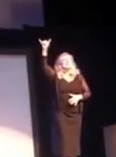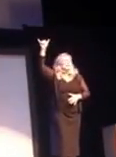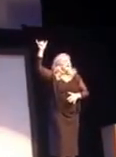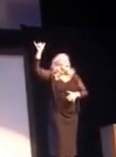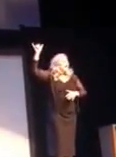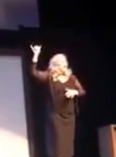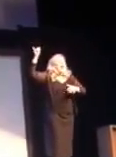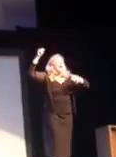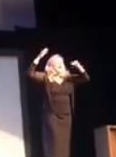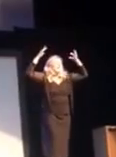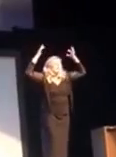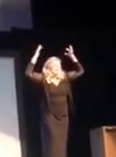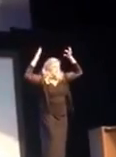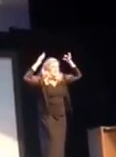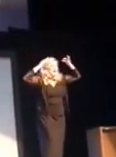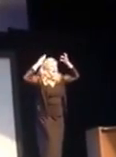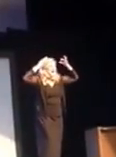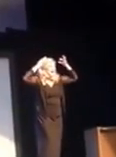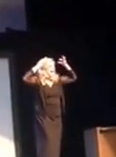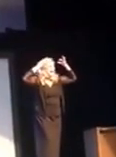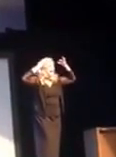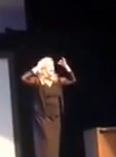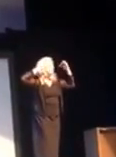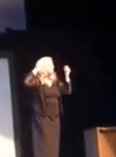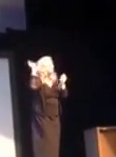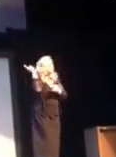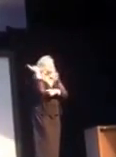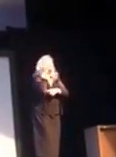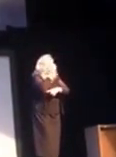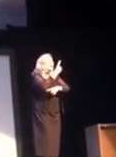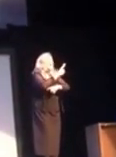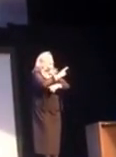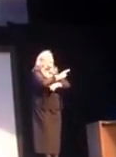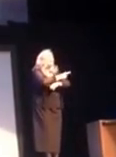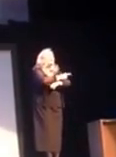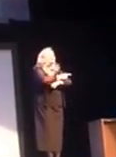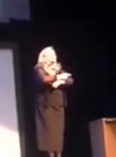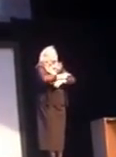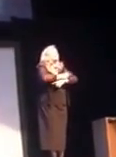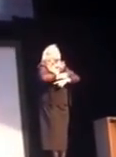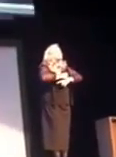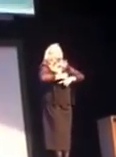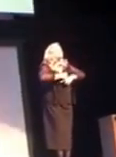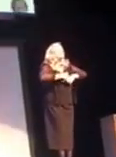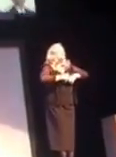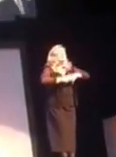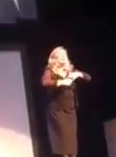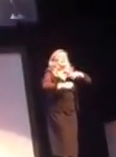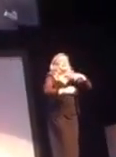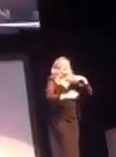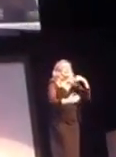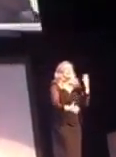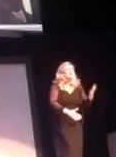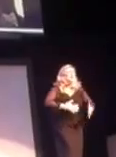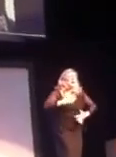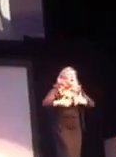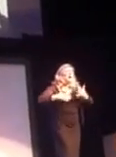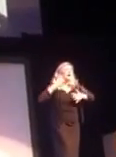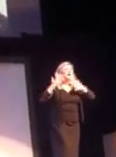And crown your days with